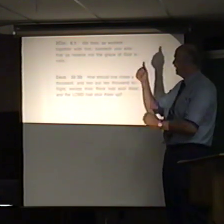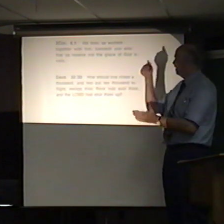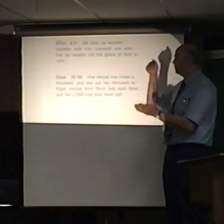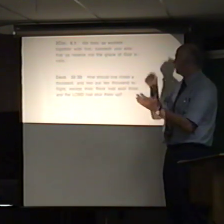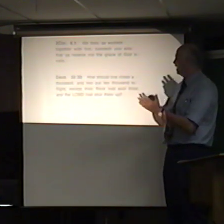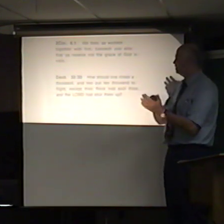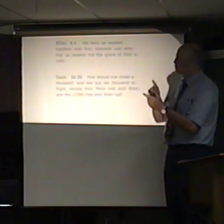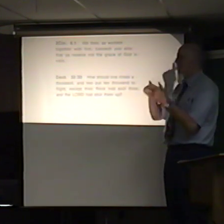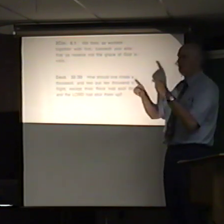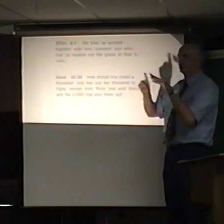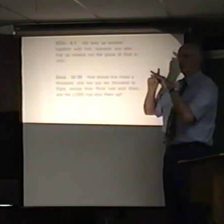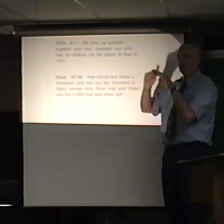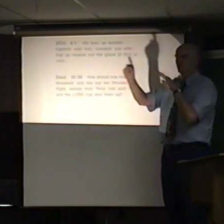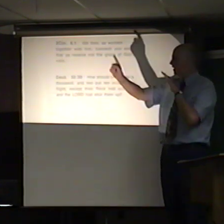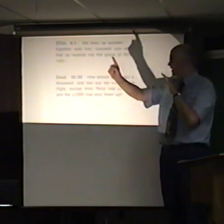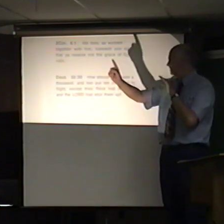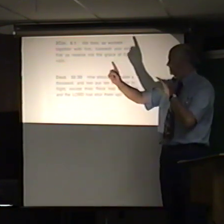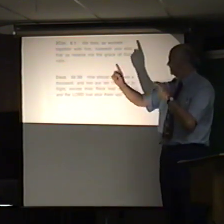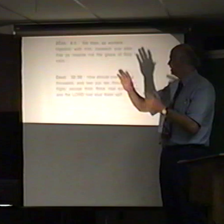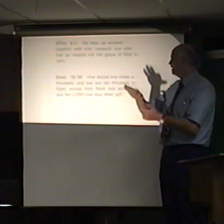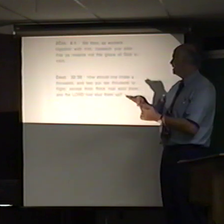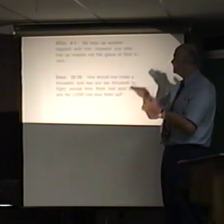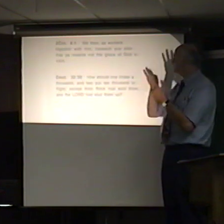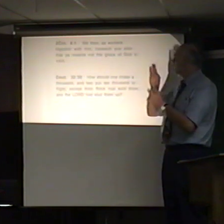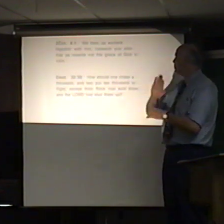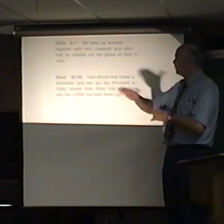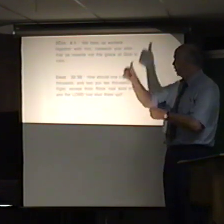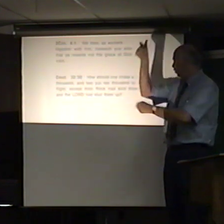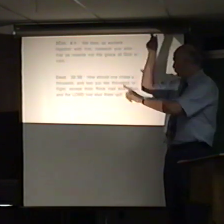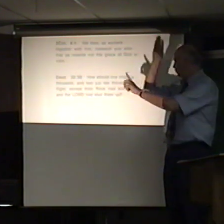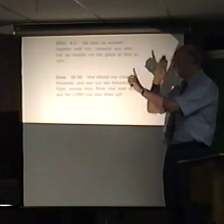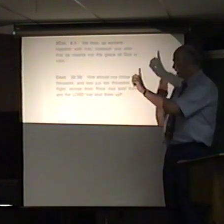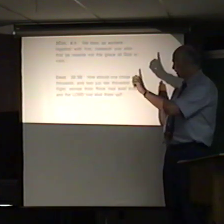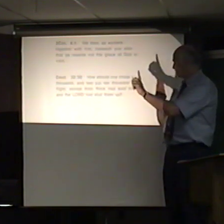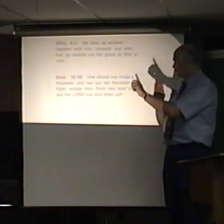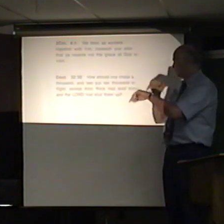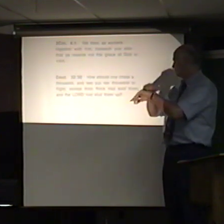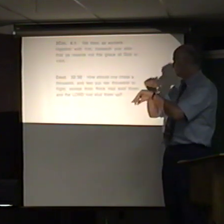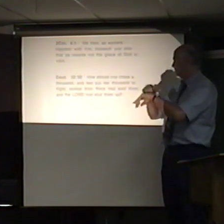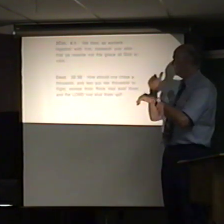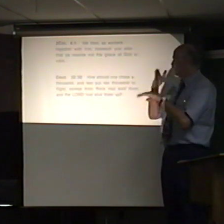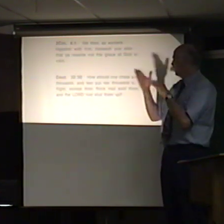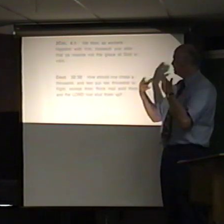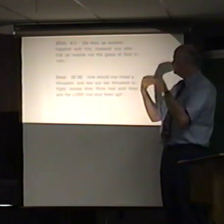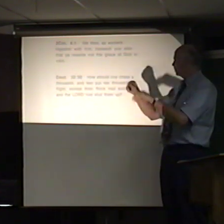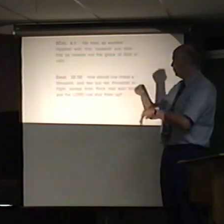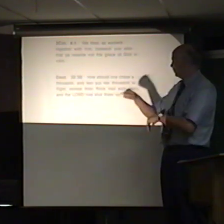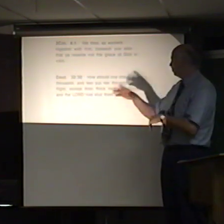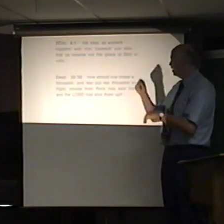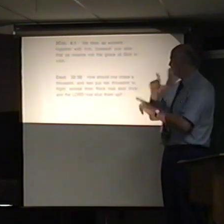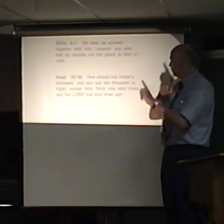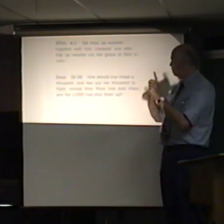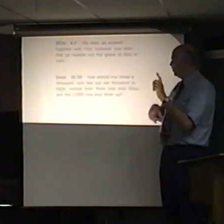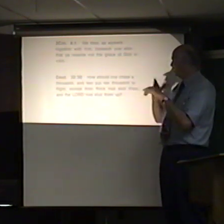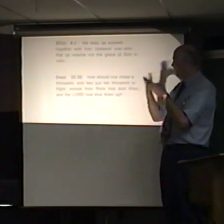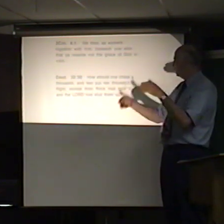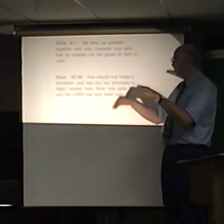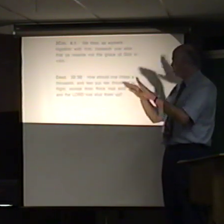ten thousand to play. He stepped on a rock and stole them, and the Lord has